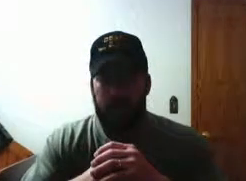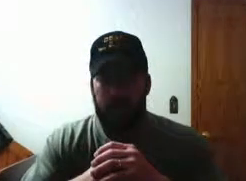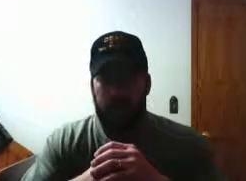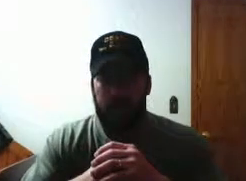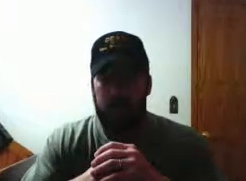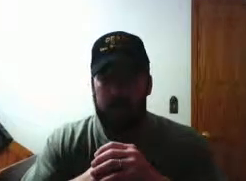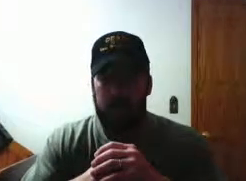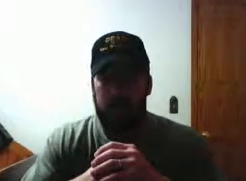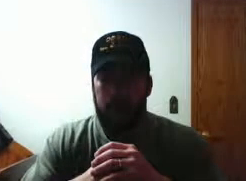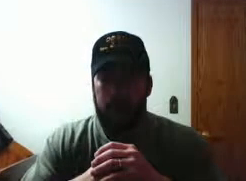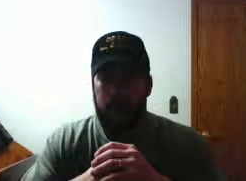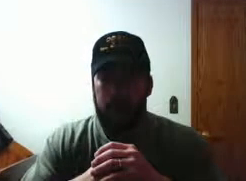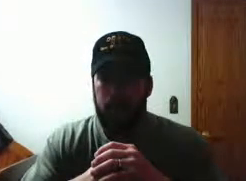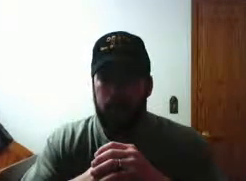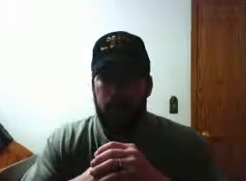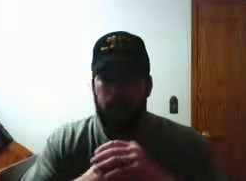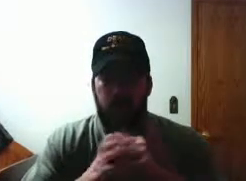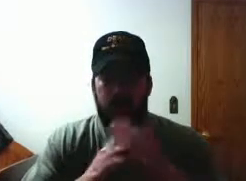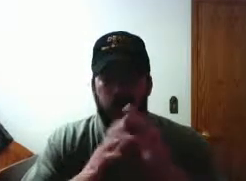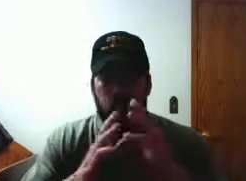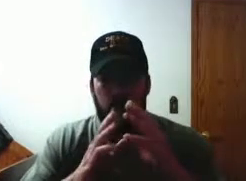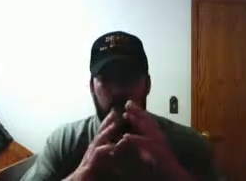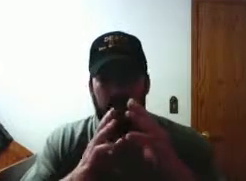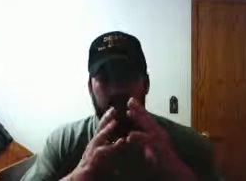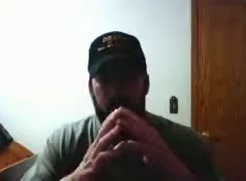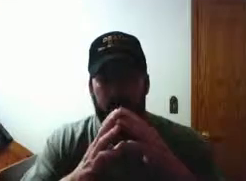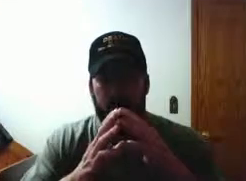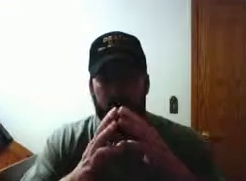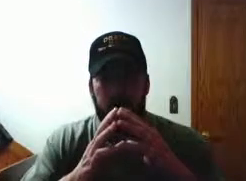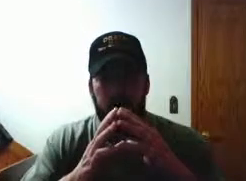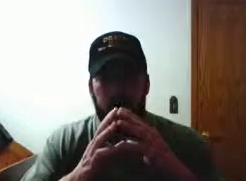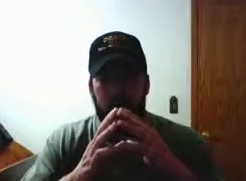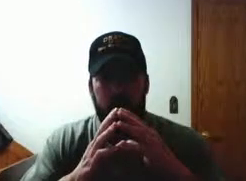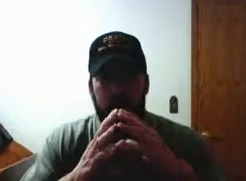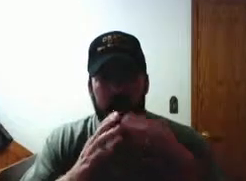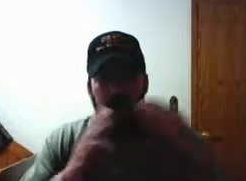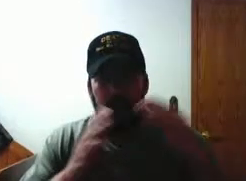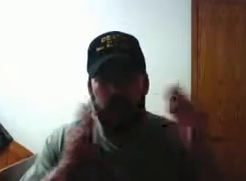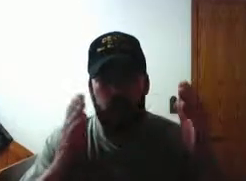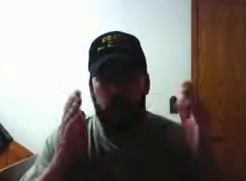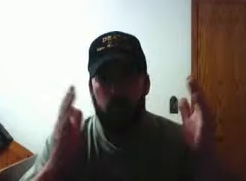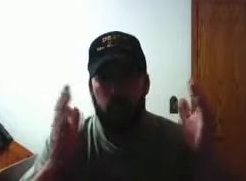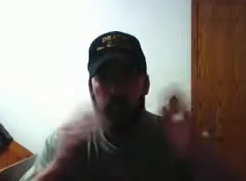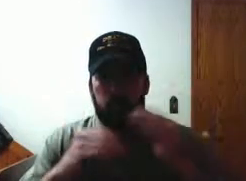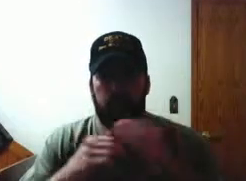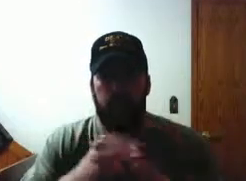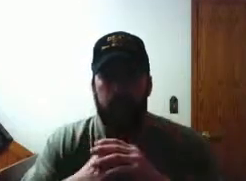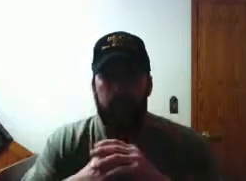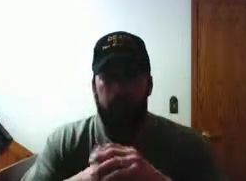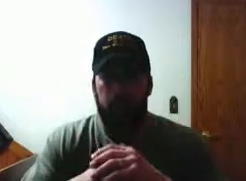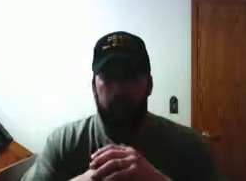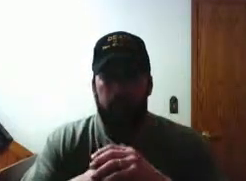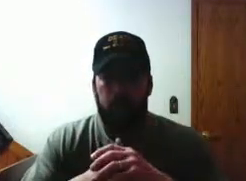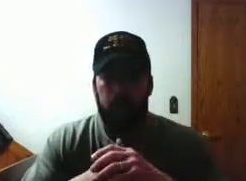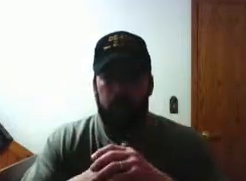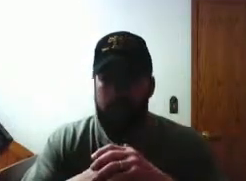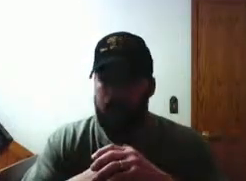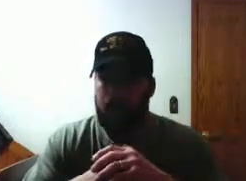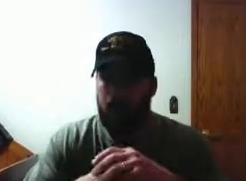a little uh chicken coward way to try to discredit and get us to quit what we're doing but like i said i've got